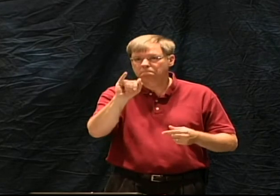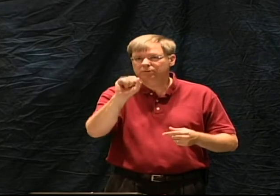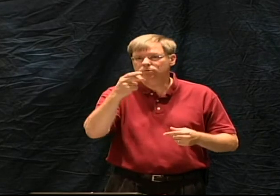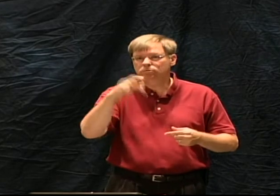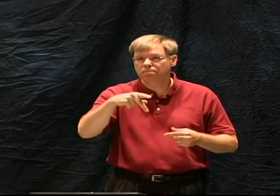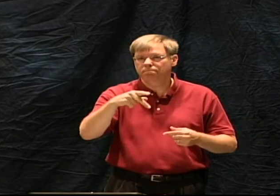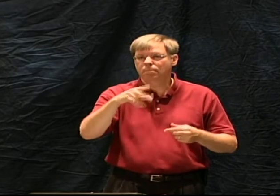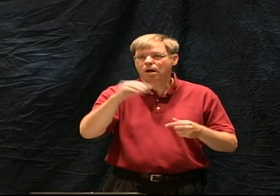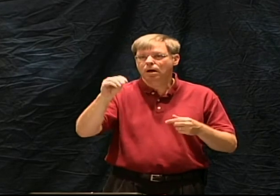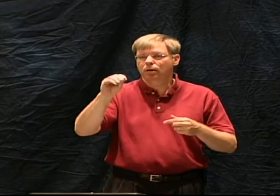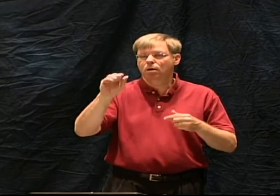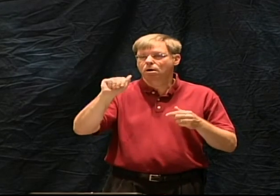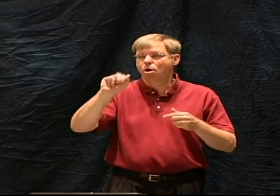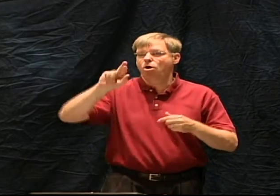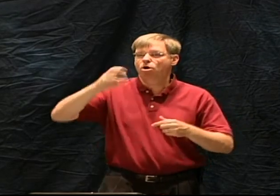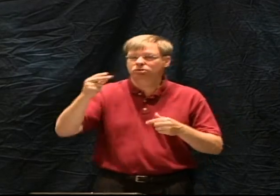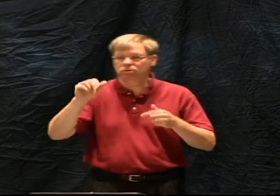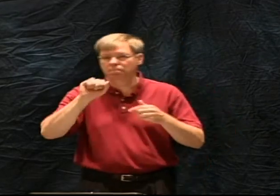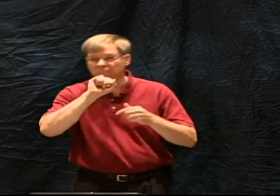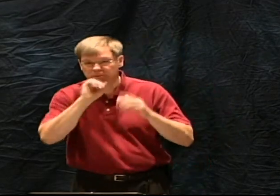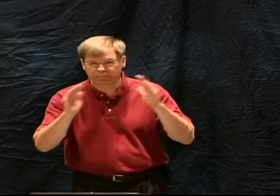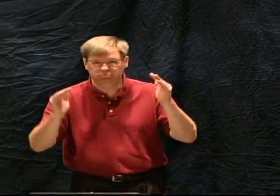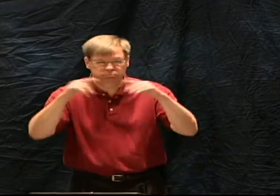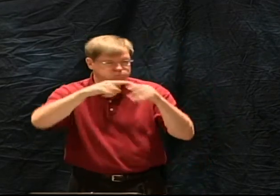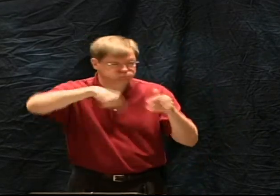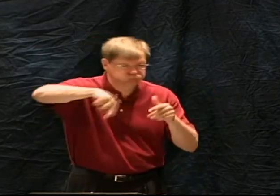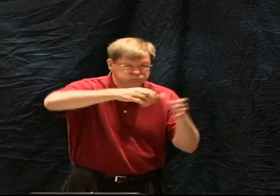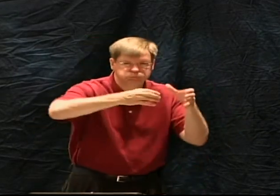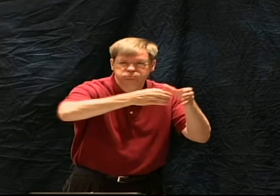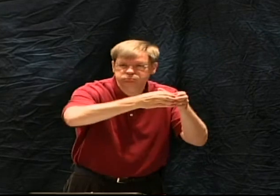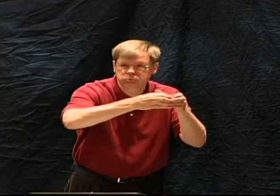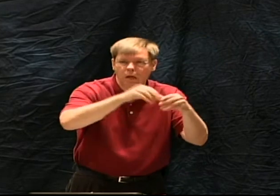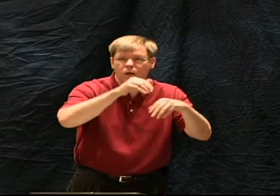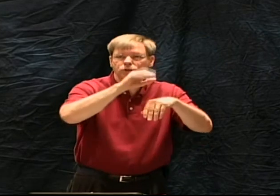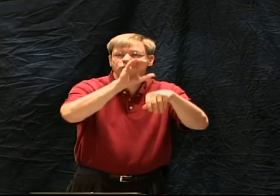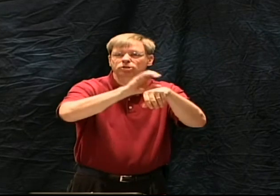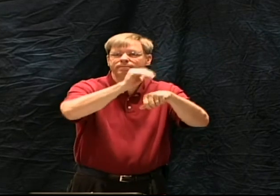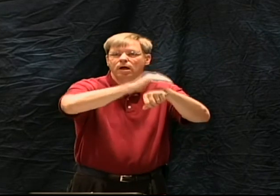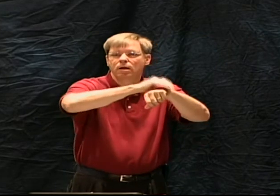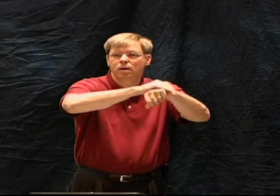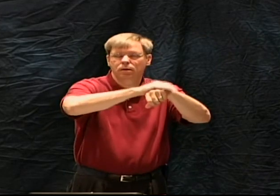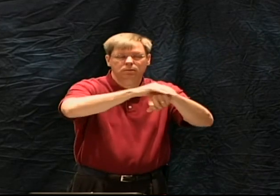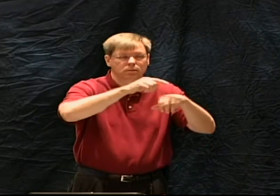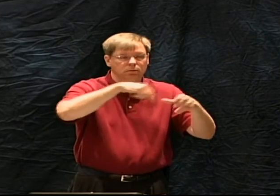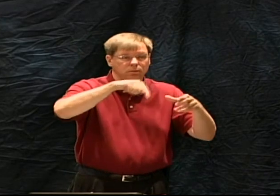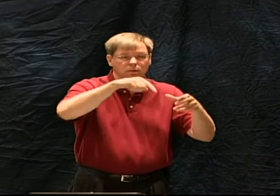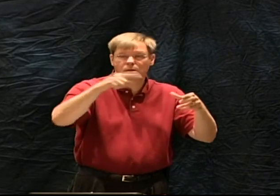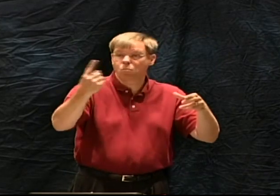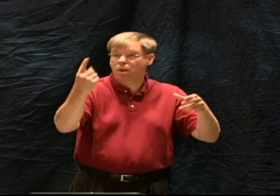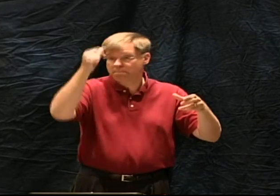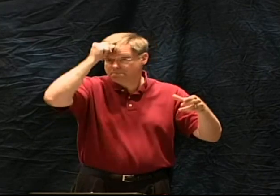In 1863, the Archbishop of the Church of England...